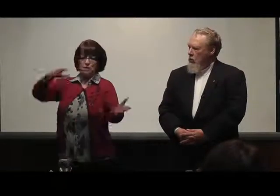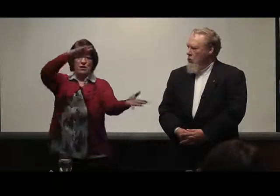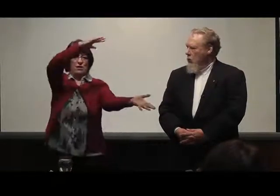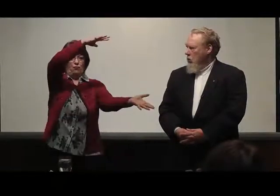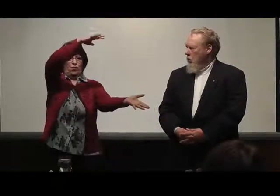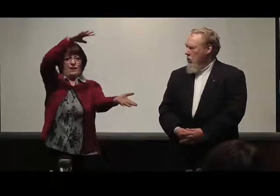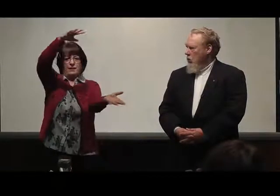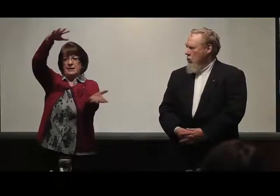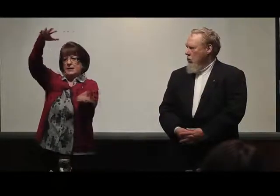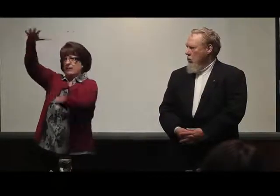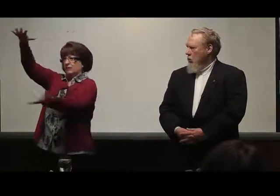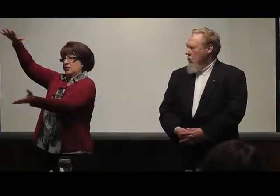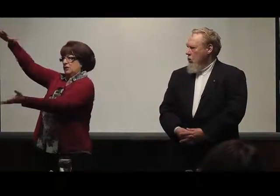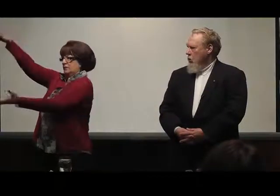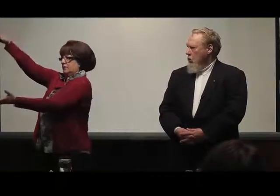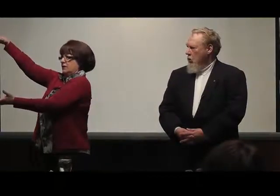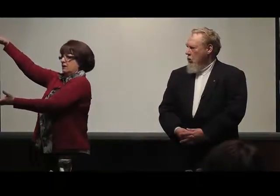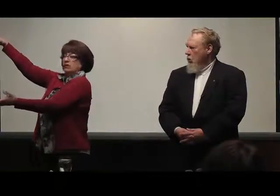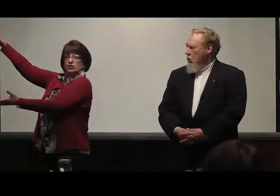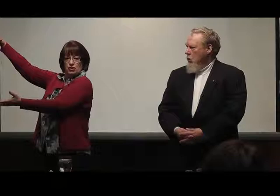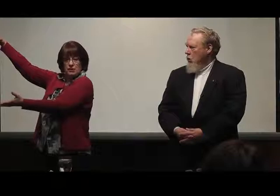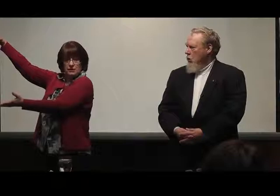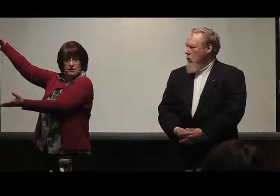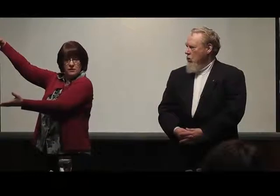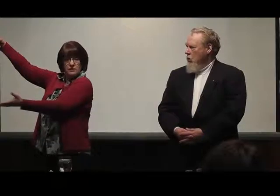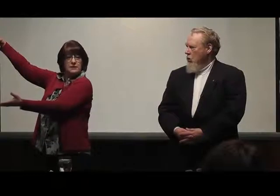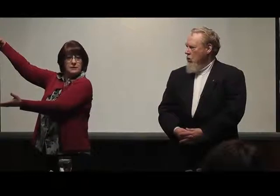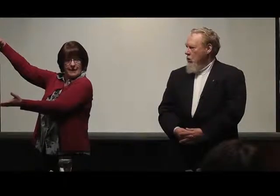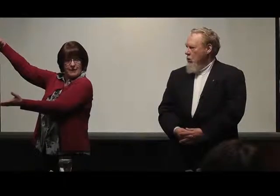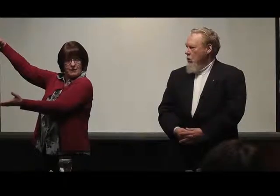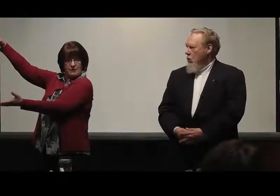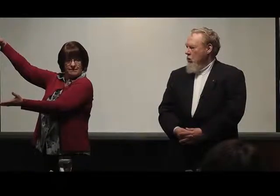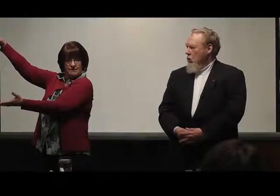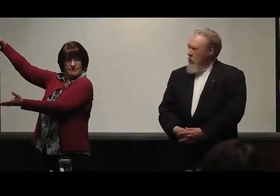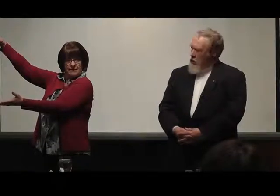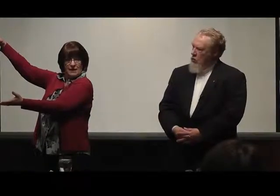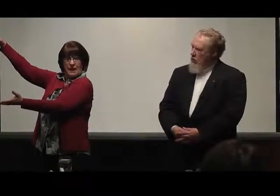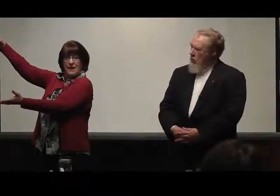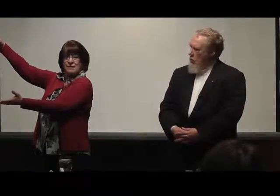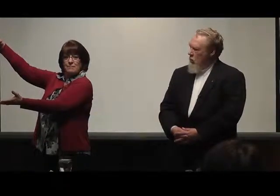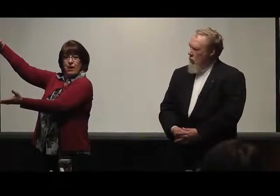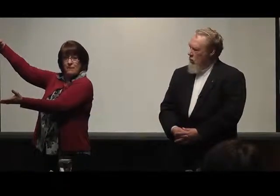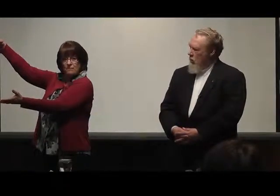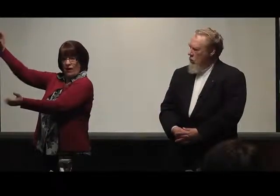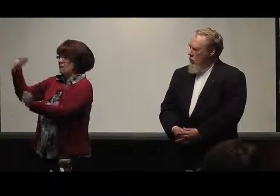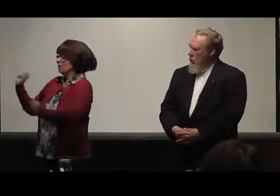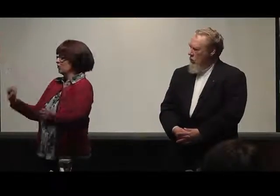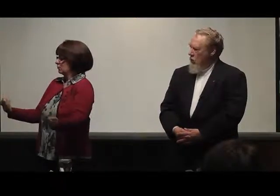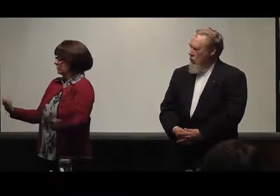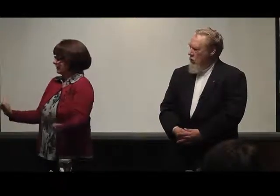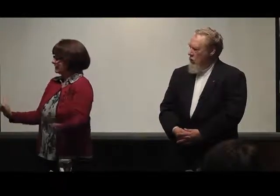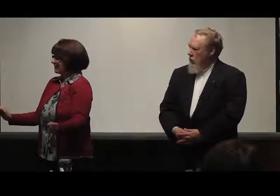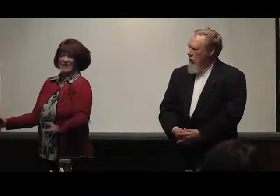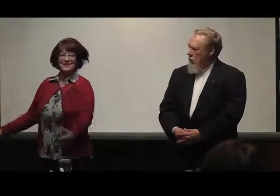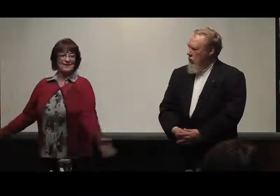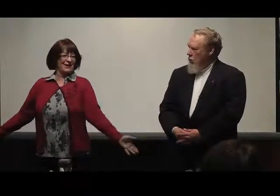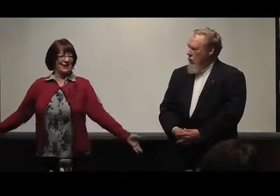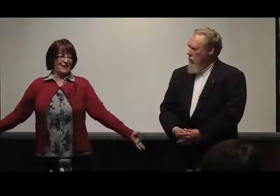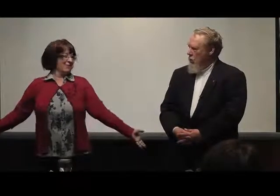big red neon sign said, Jesus saves. And in my five-year-old brilliance, I decided it was